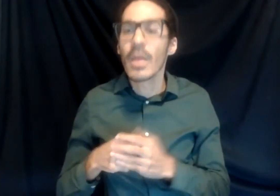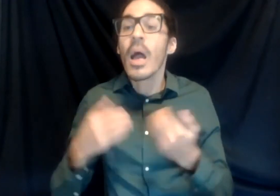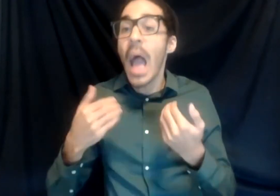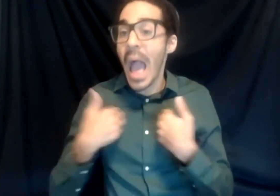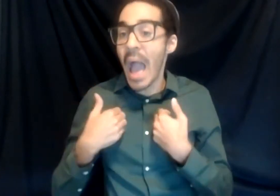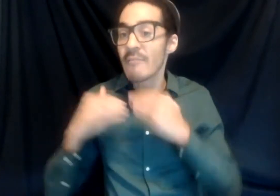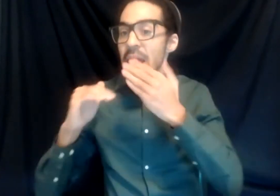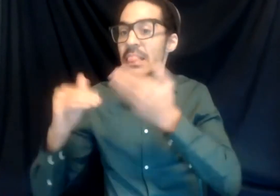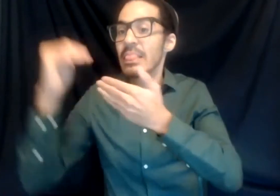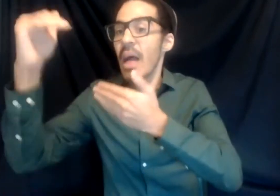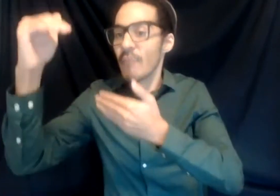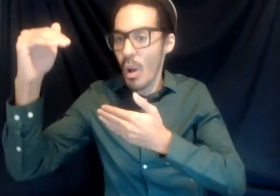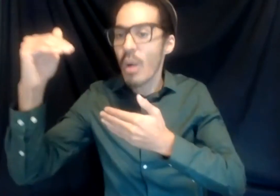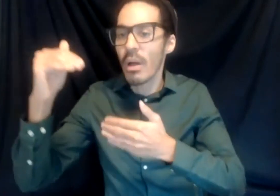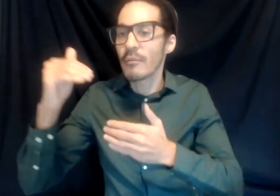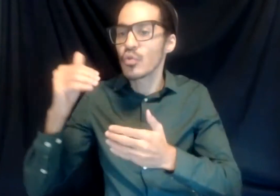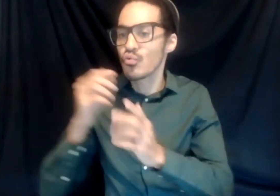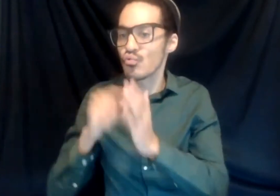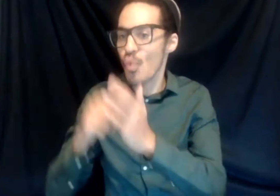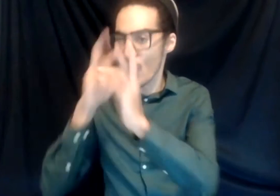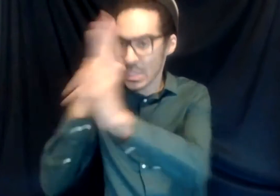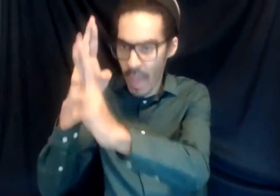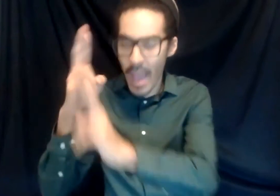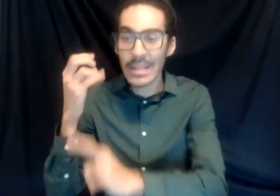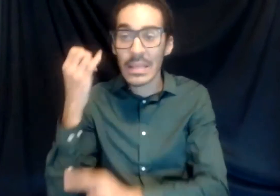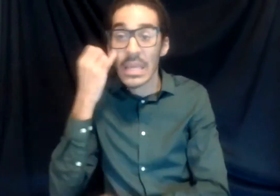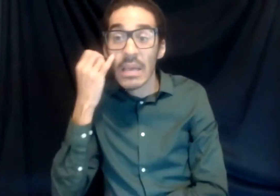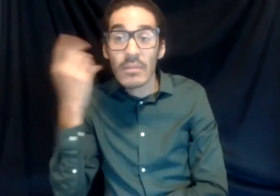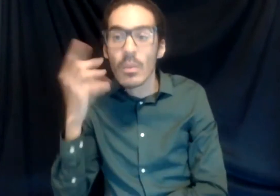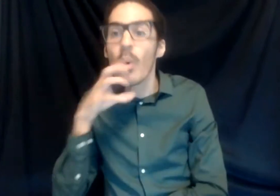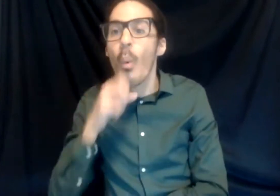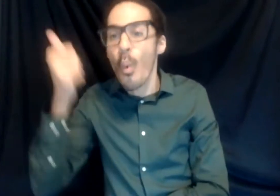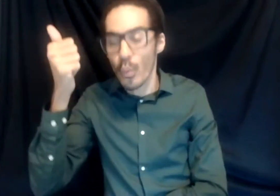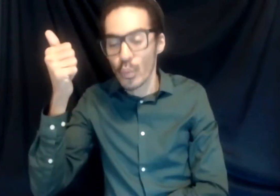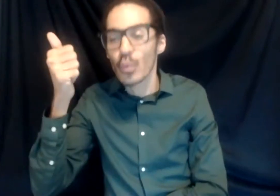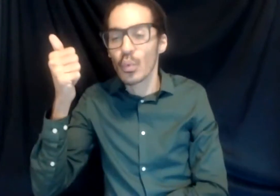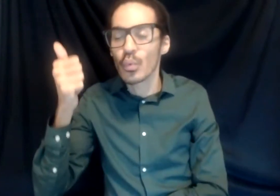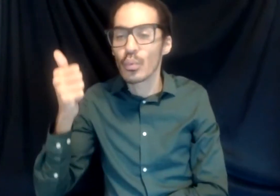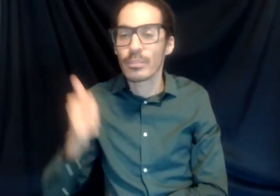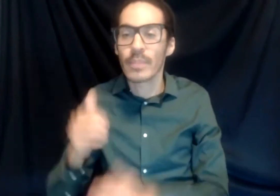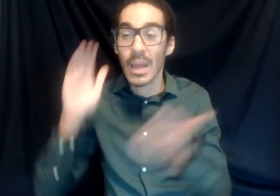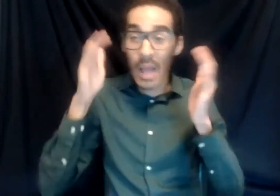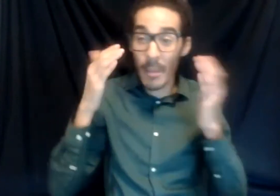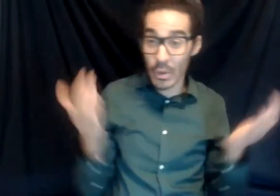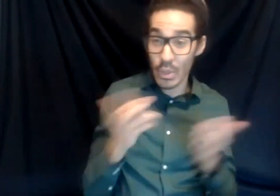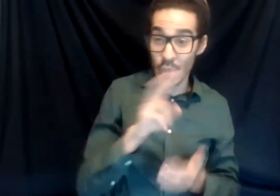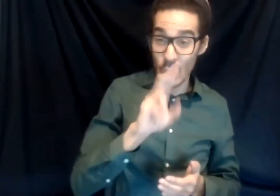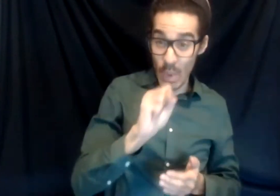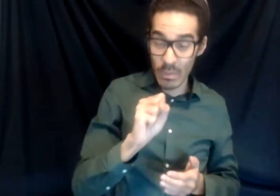much older. And there's a level of formality of how you have to act in certain situations, compared to the United States, where it's a lot more casual, and I